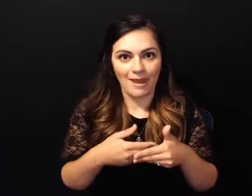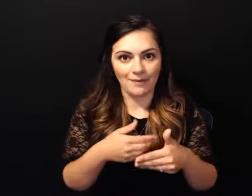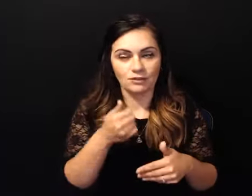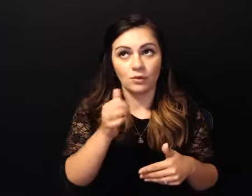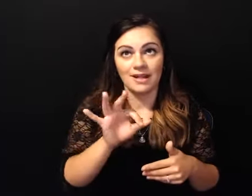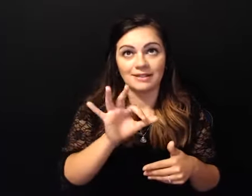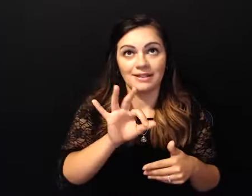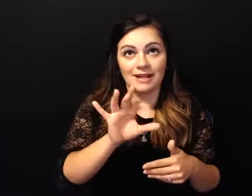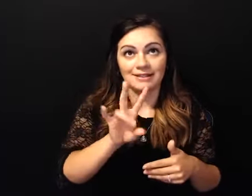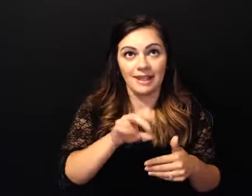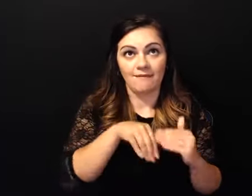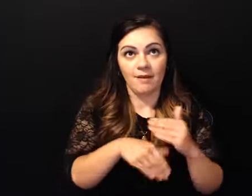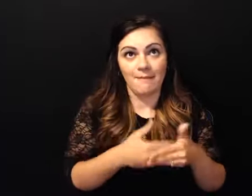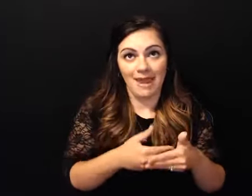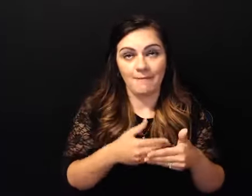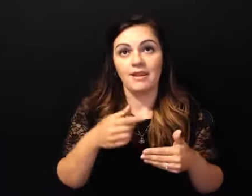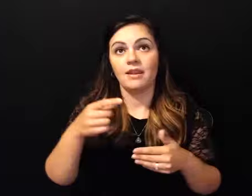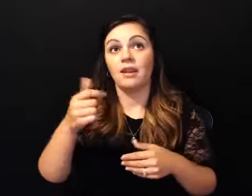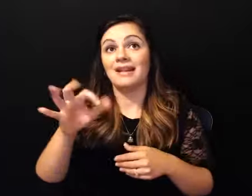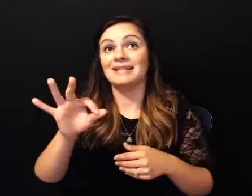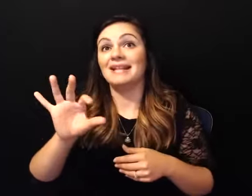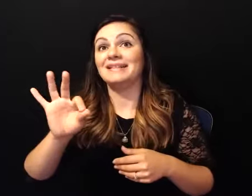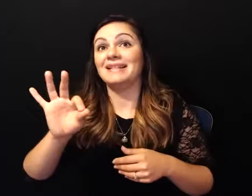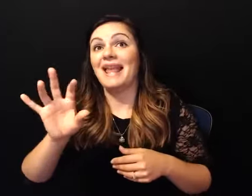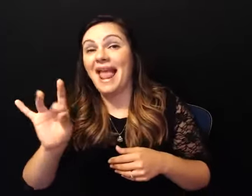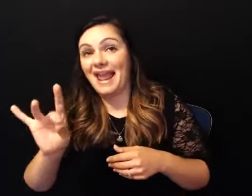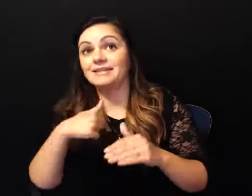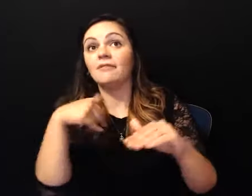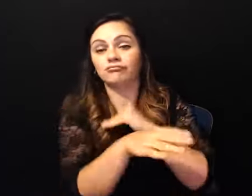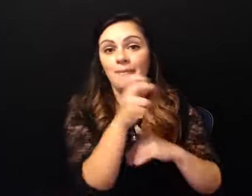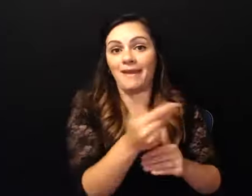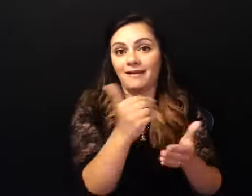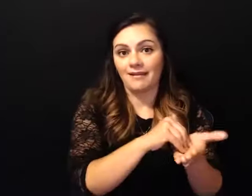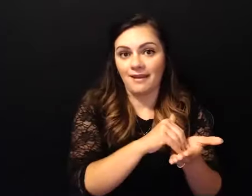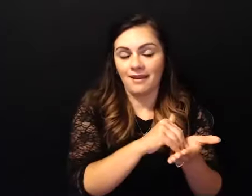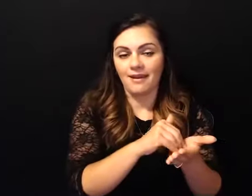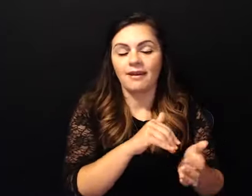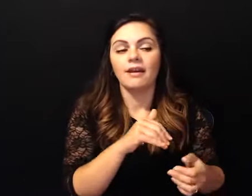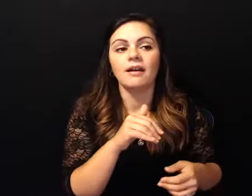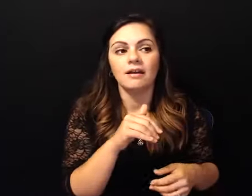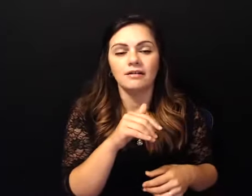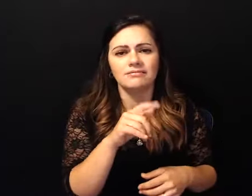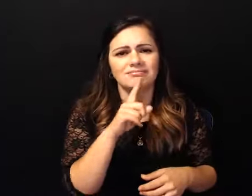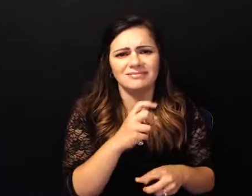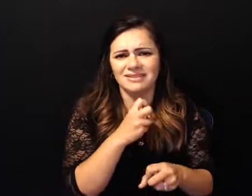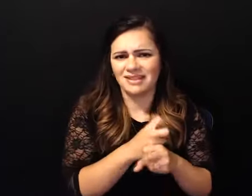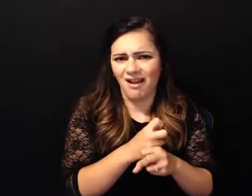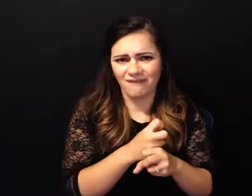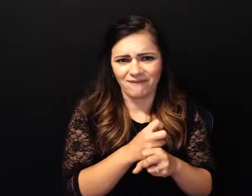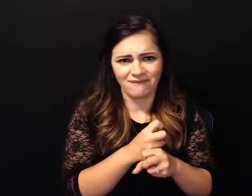so i'd been out for about a year um and i came back in and it's really hard to come into alcoholics anonymous when you've been outside of alcoholics anonymous